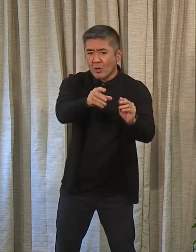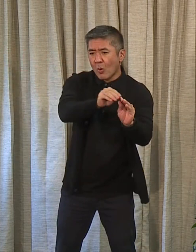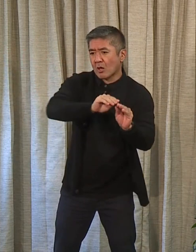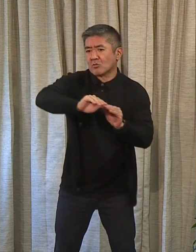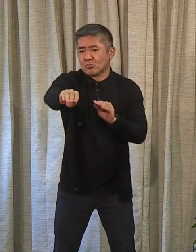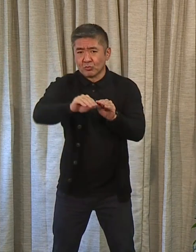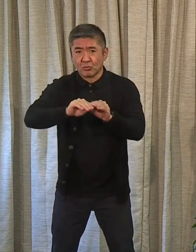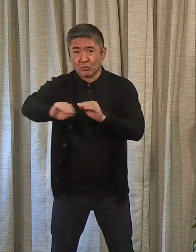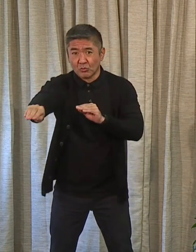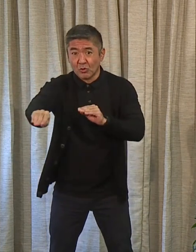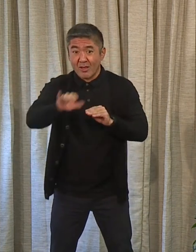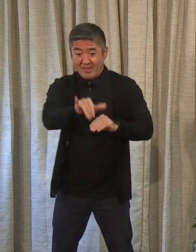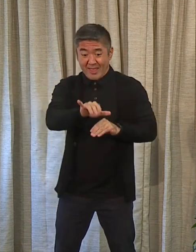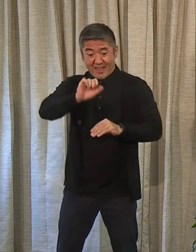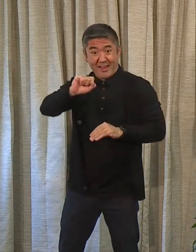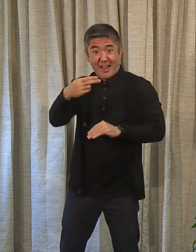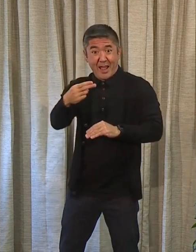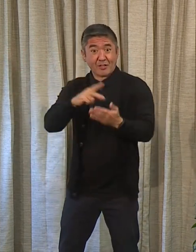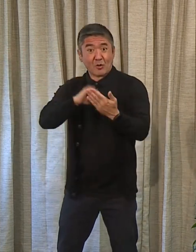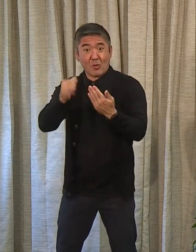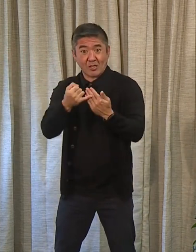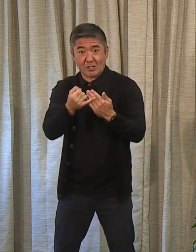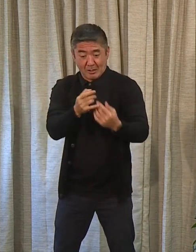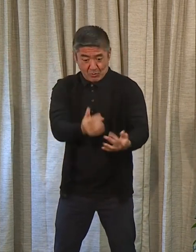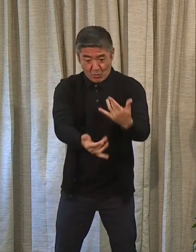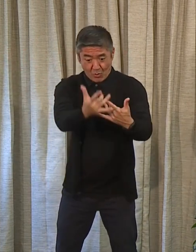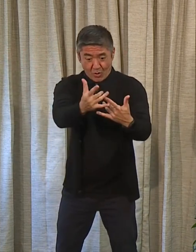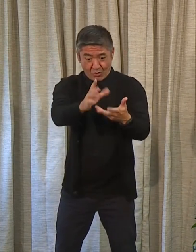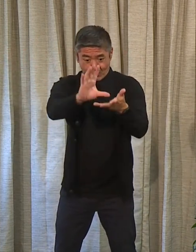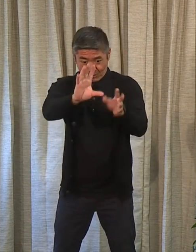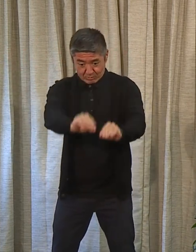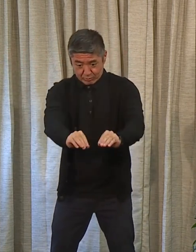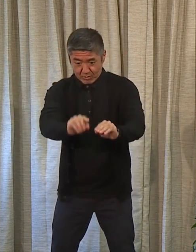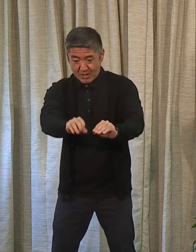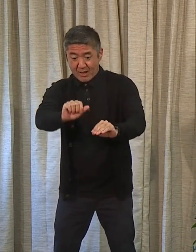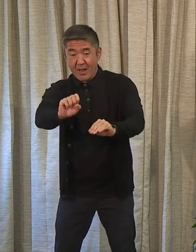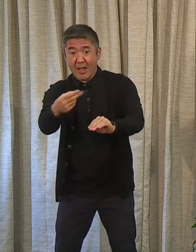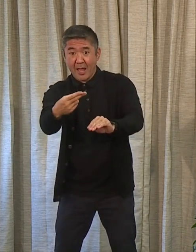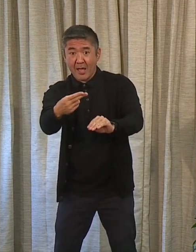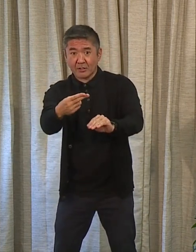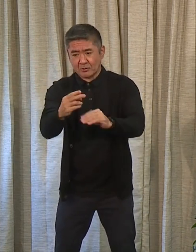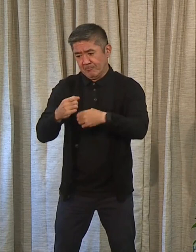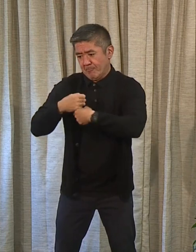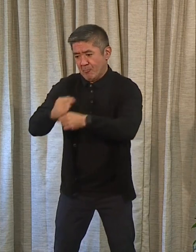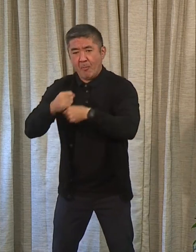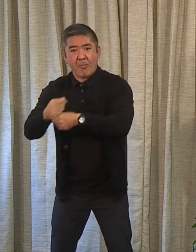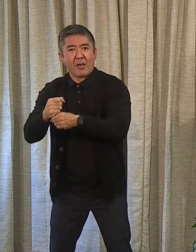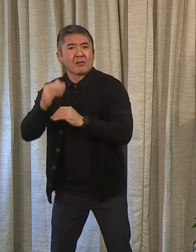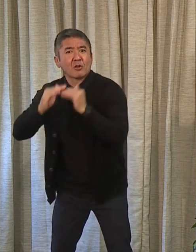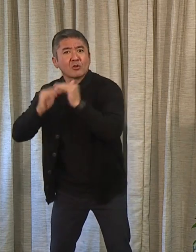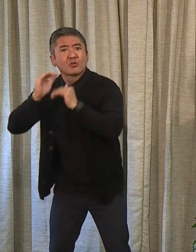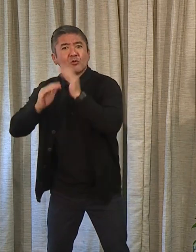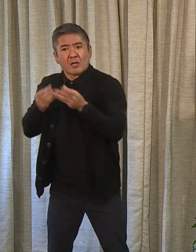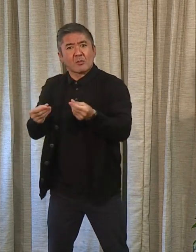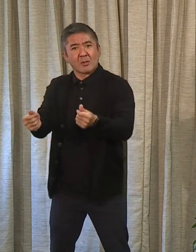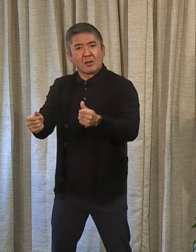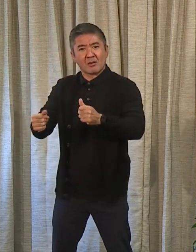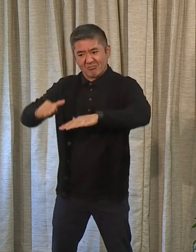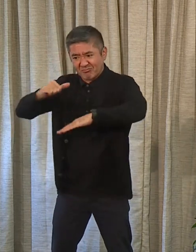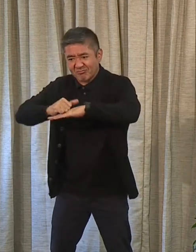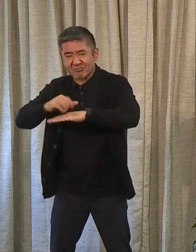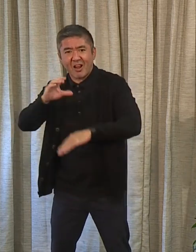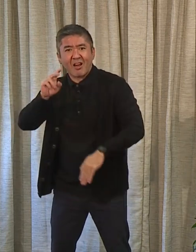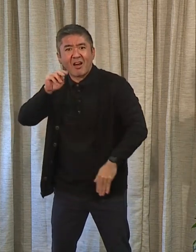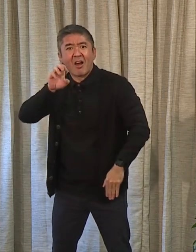recycling project is going to take that ash, and it's going to create construction materials for concrete, admixtures,